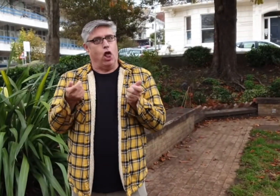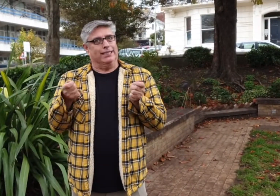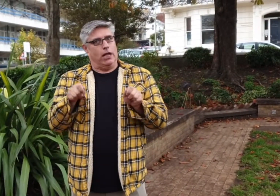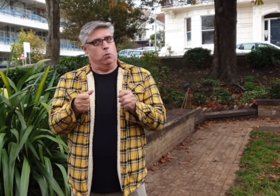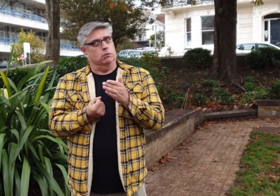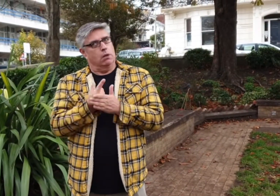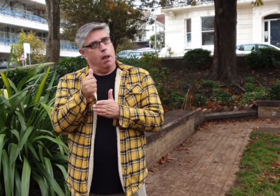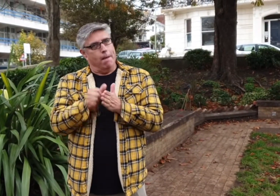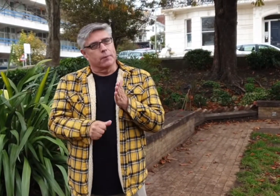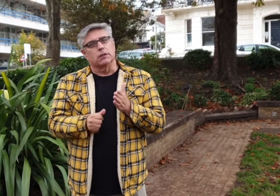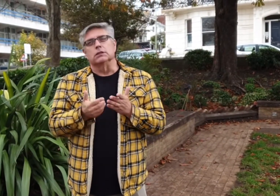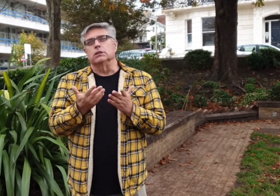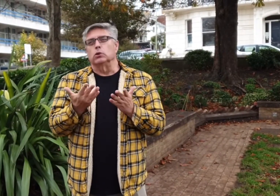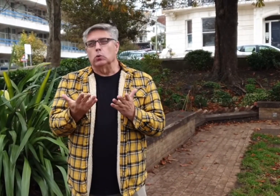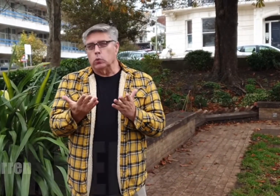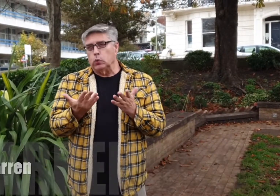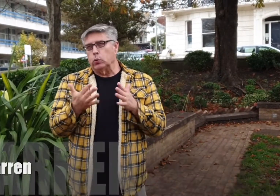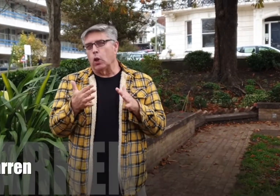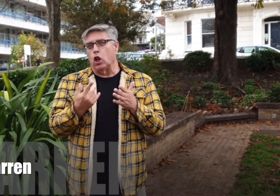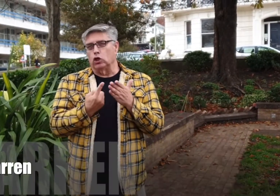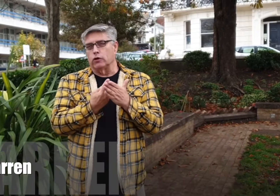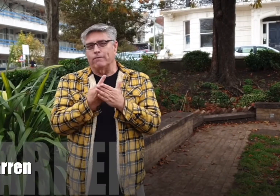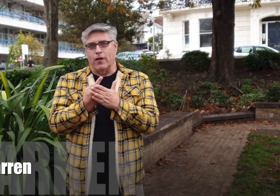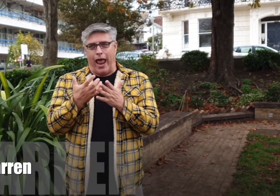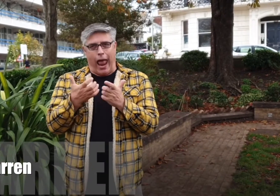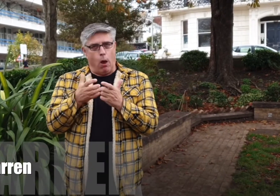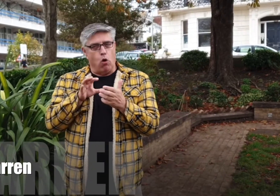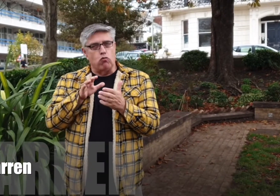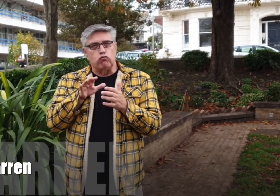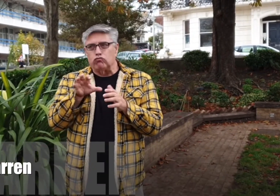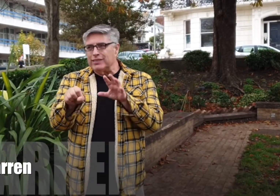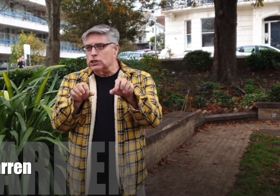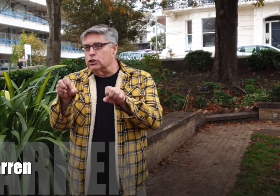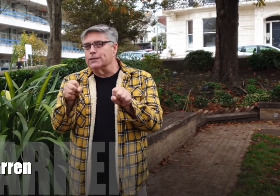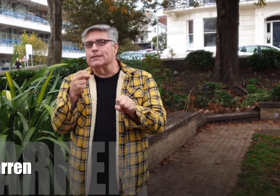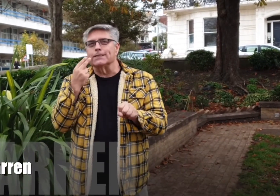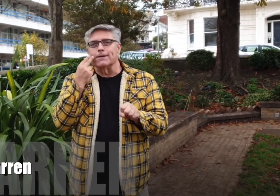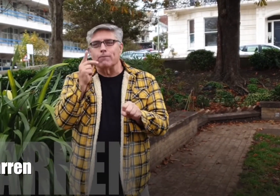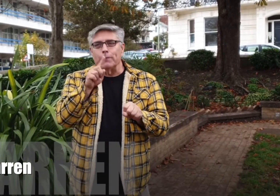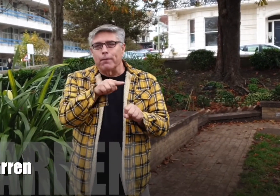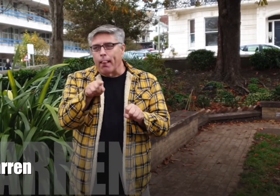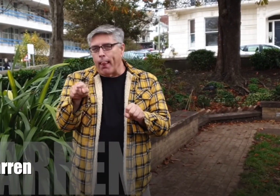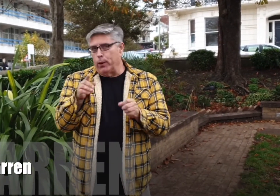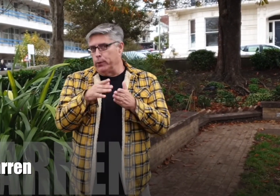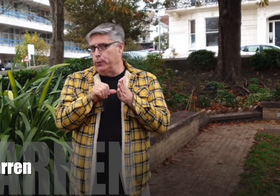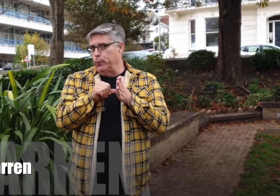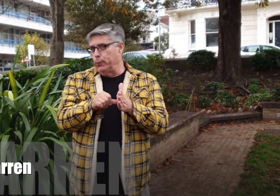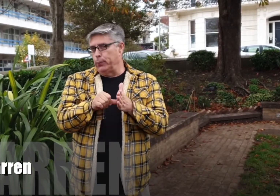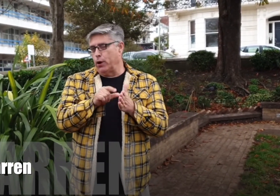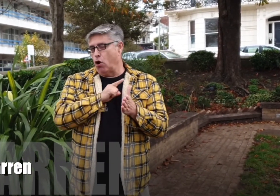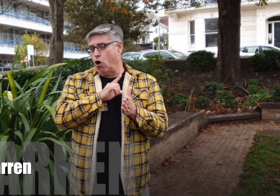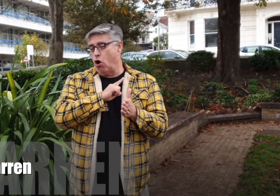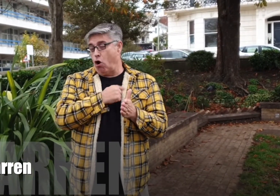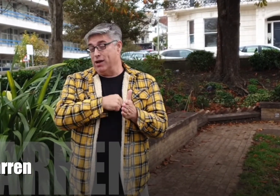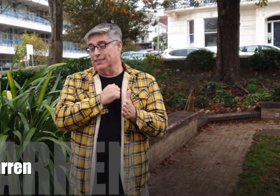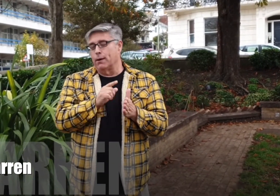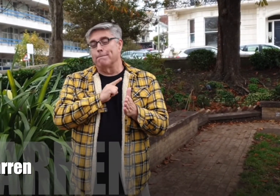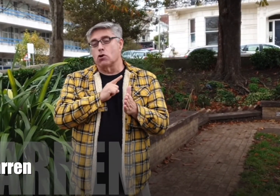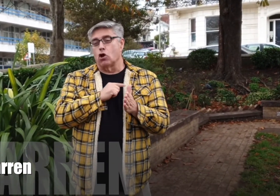Well, since lockdown first started, there's been a lot of people within the deaf community that it turns